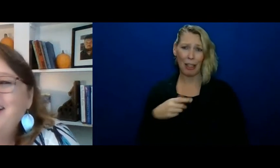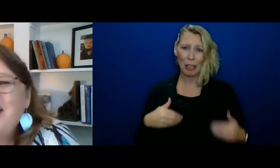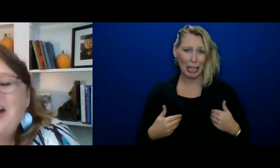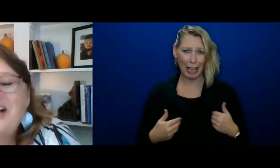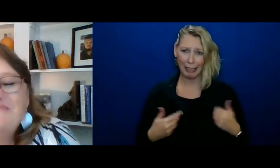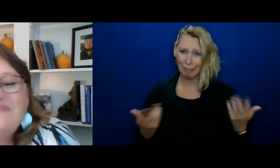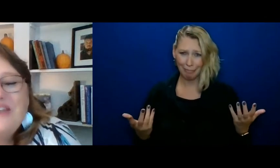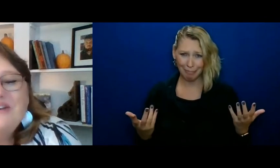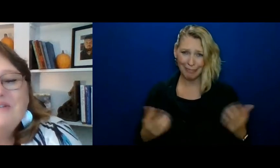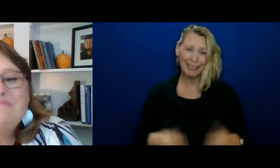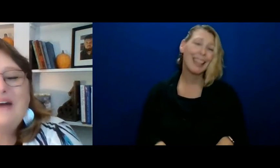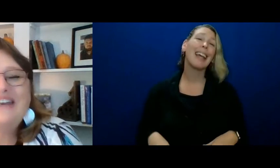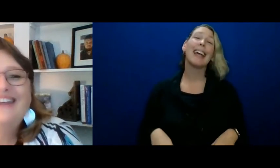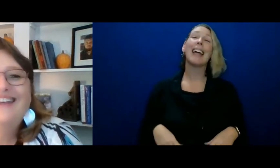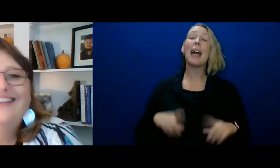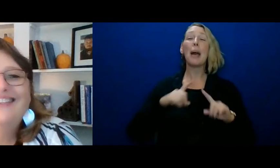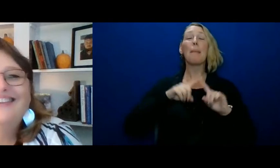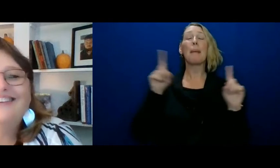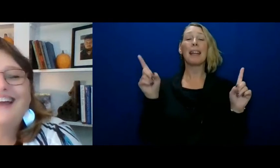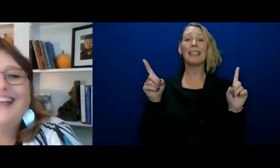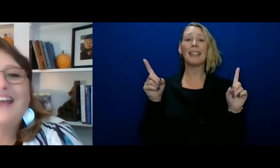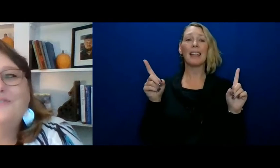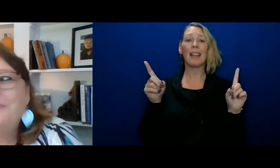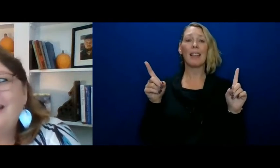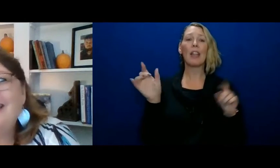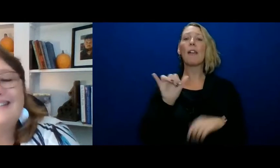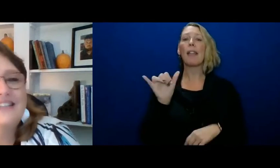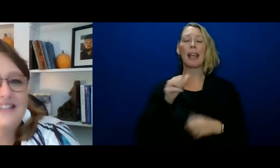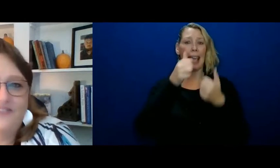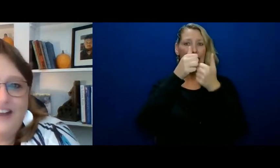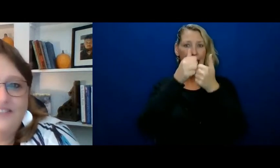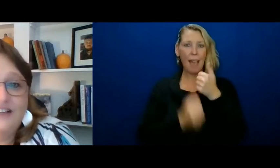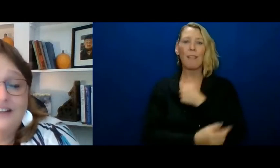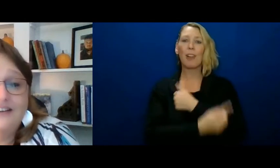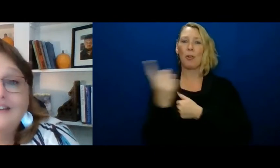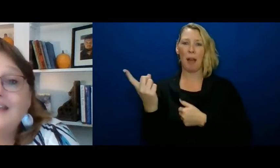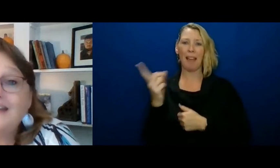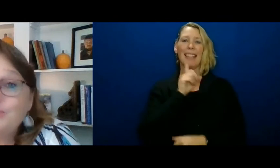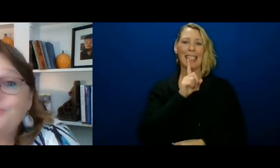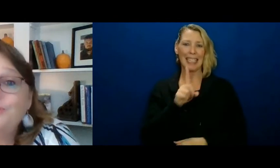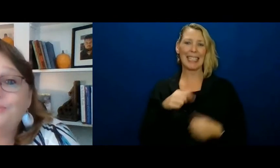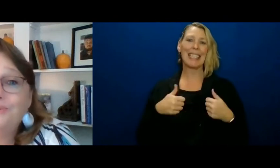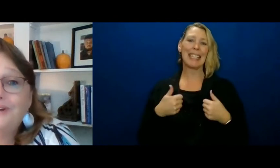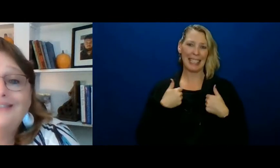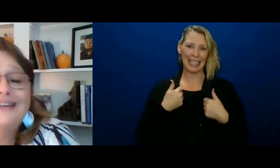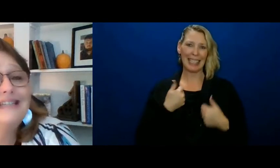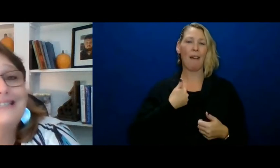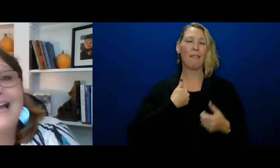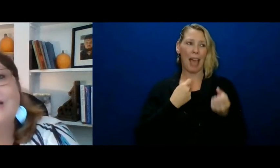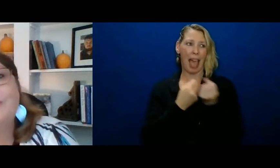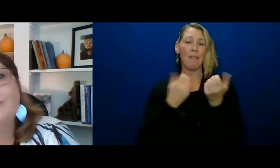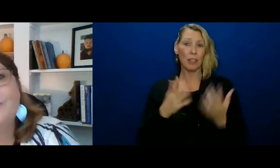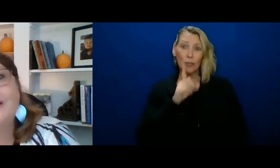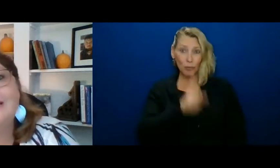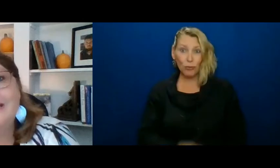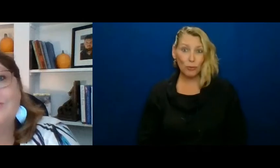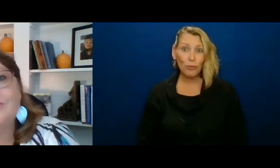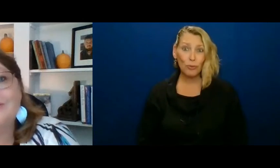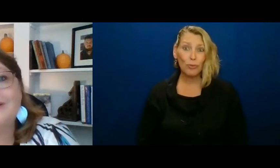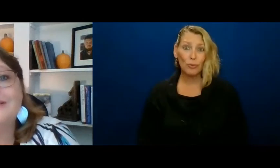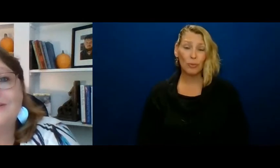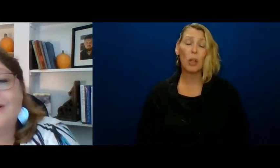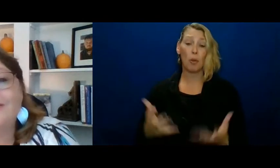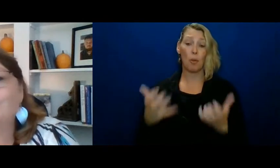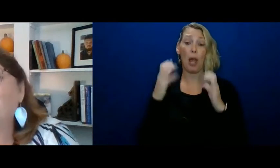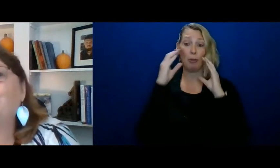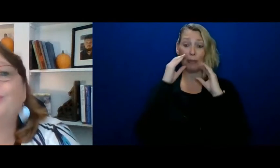but they're like, everybody is a self-advocate. And that's true. And that's exactly what we want to teach